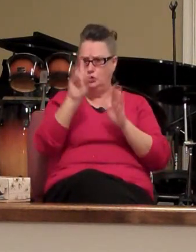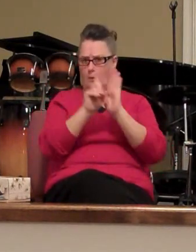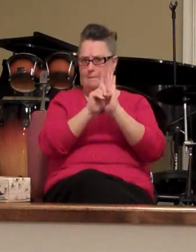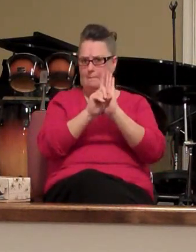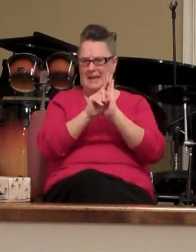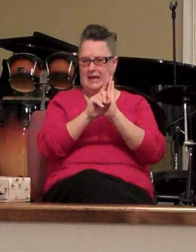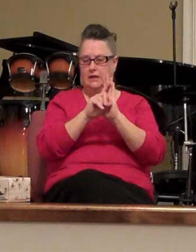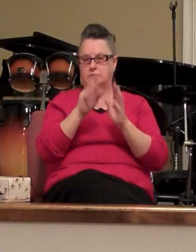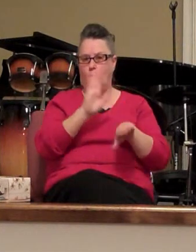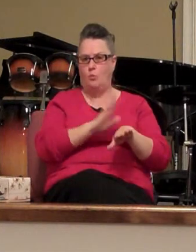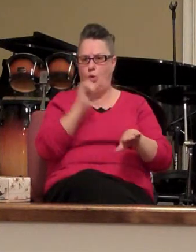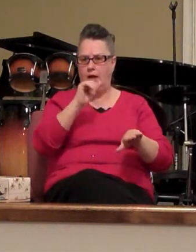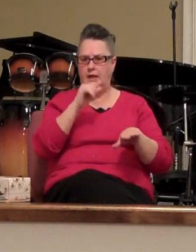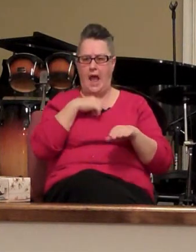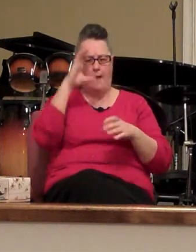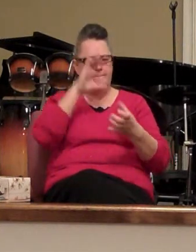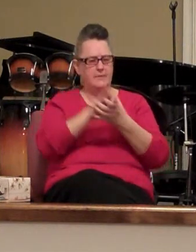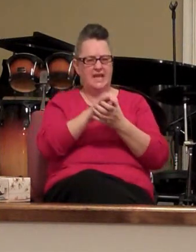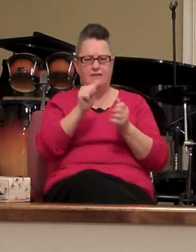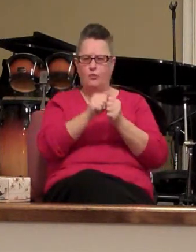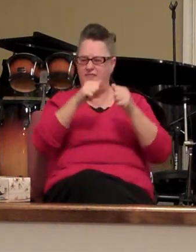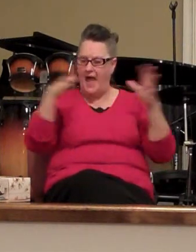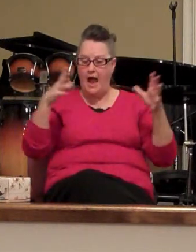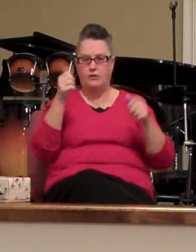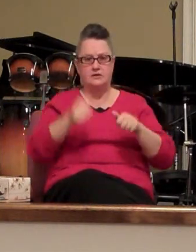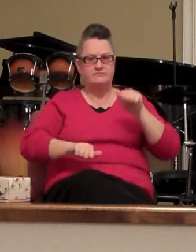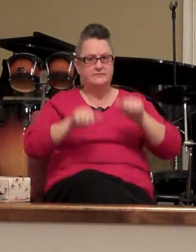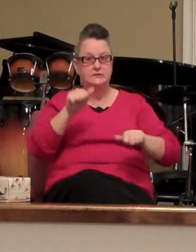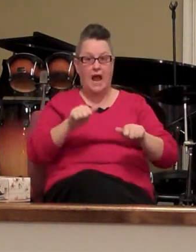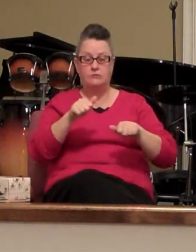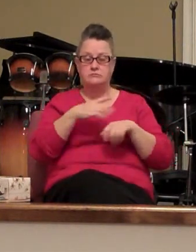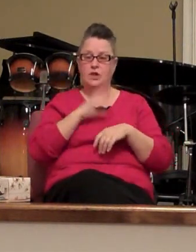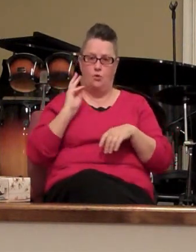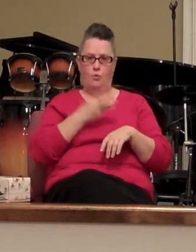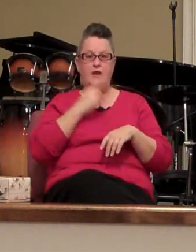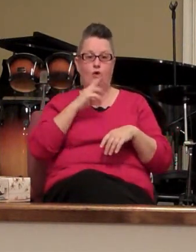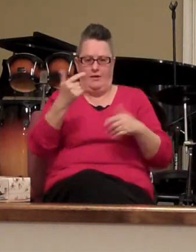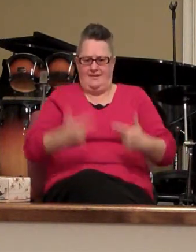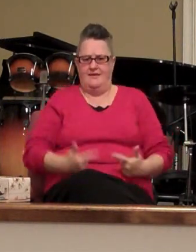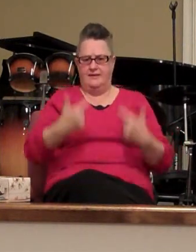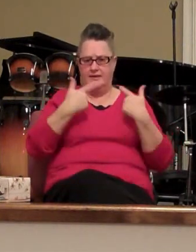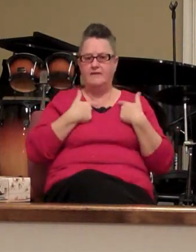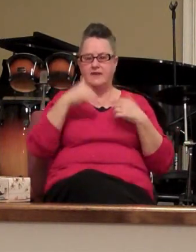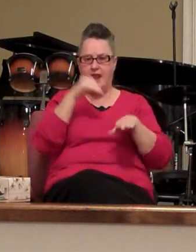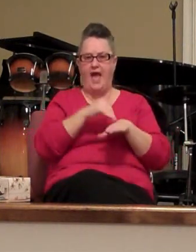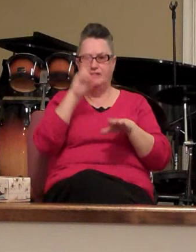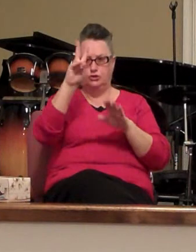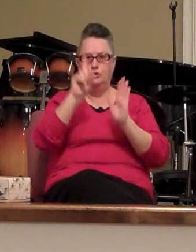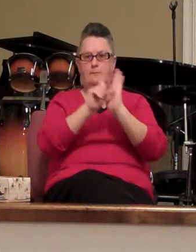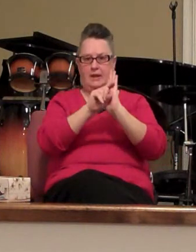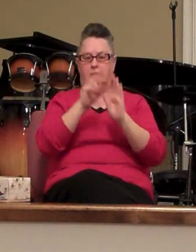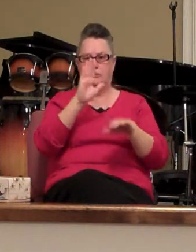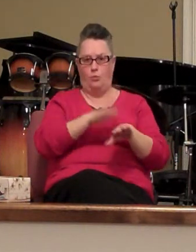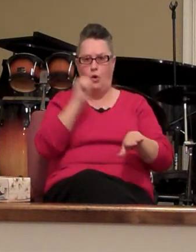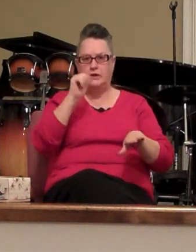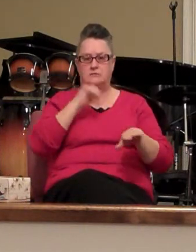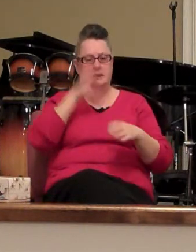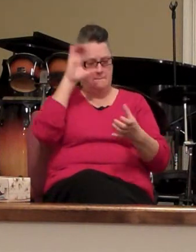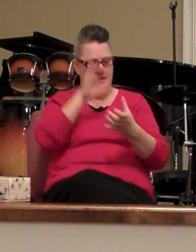and I believe without a shadow of a doubt brother Jimmy we are living at the two minute warning I believe God has sent